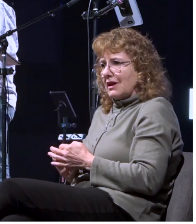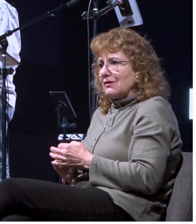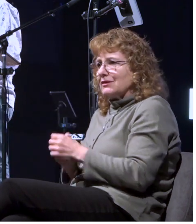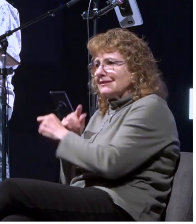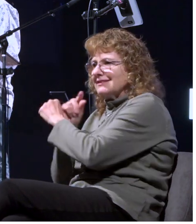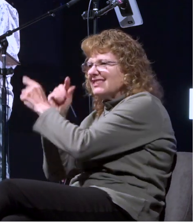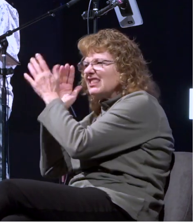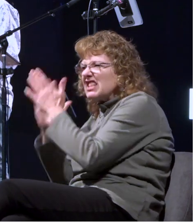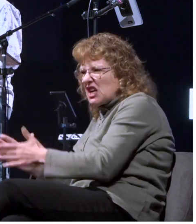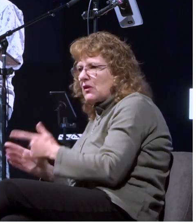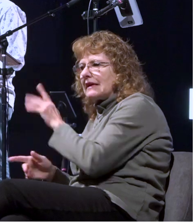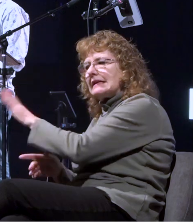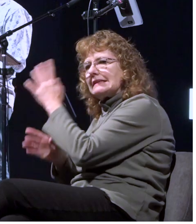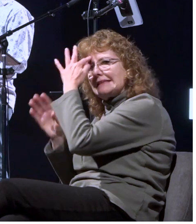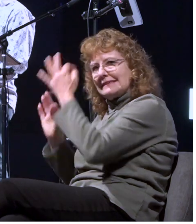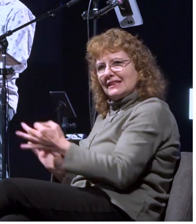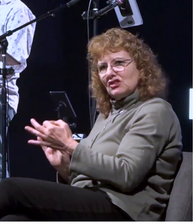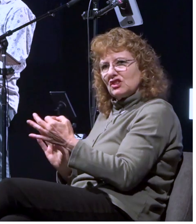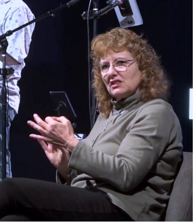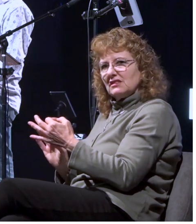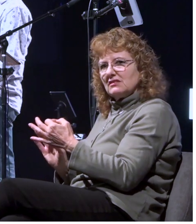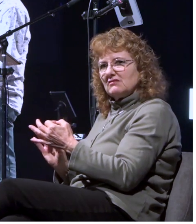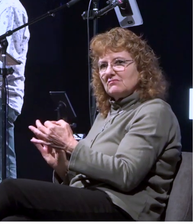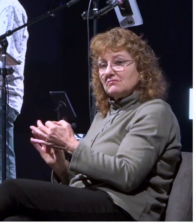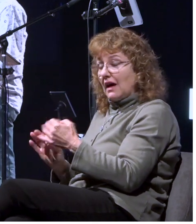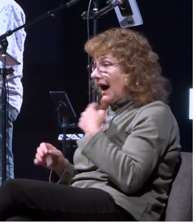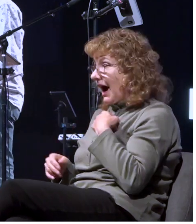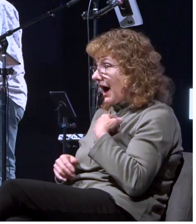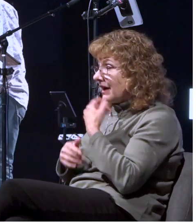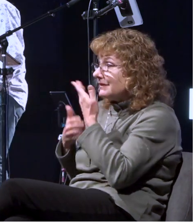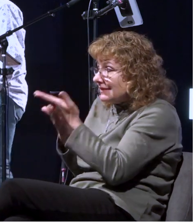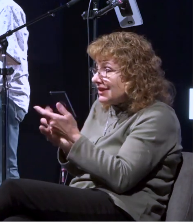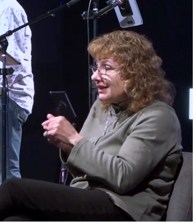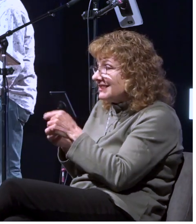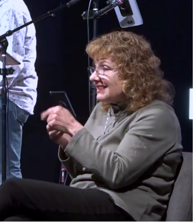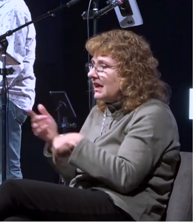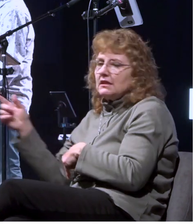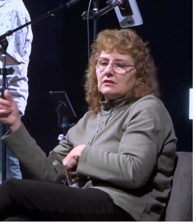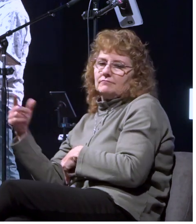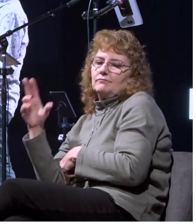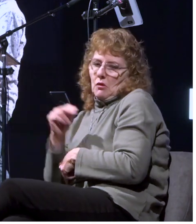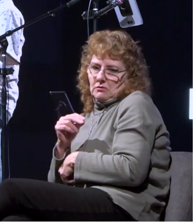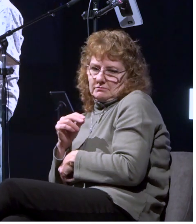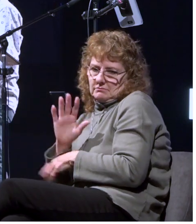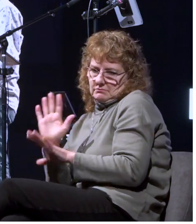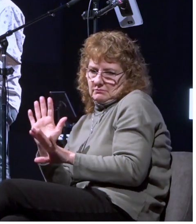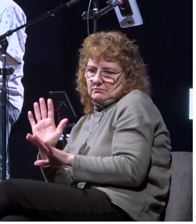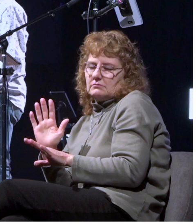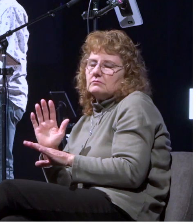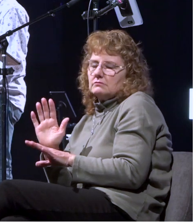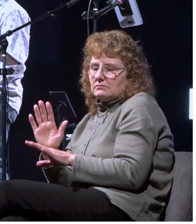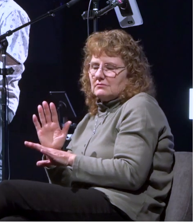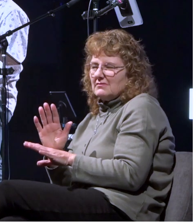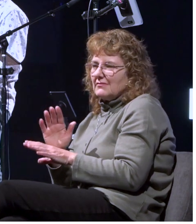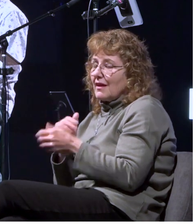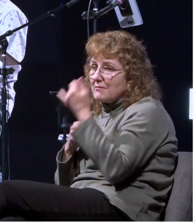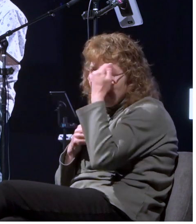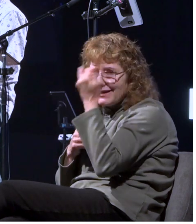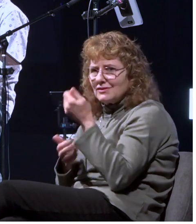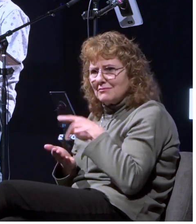what paul had had had suggested now imagine how frustrating this would be to the apostle paul if you were